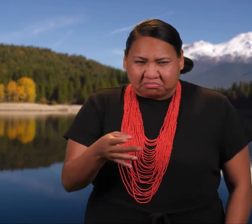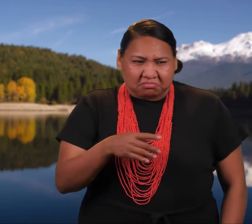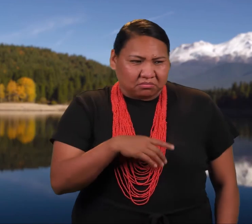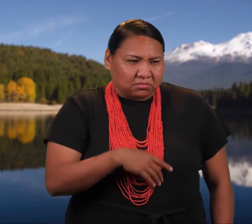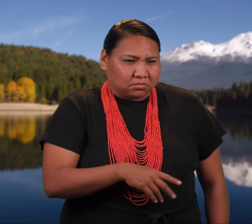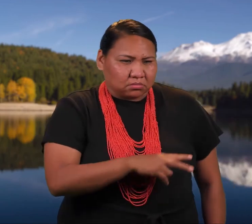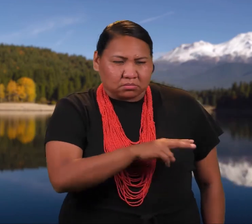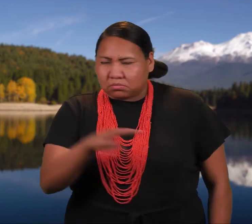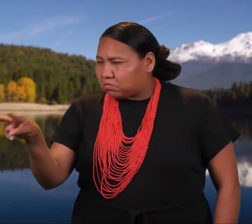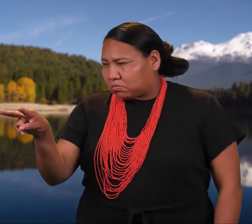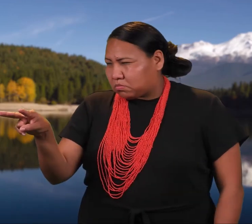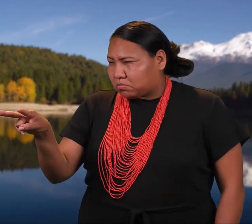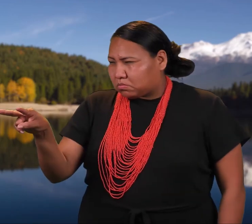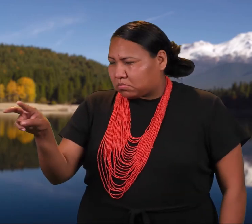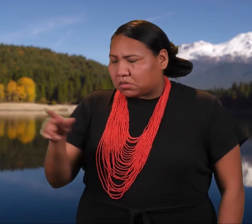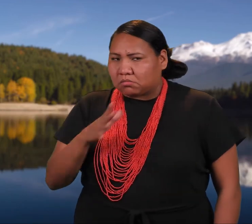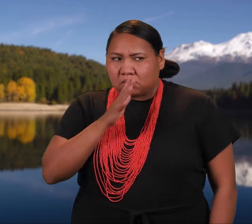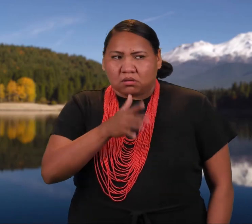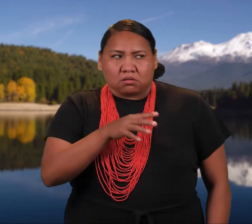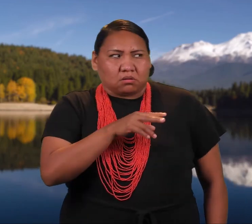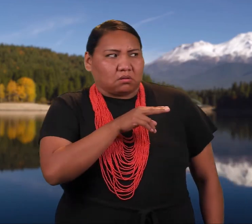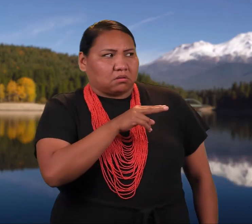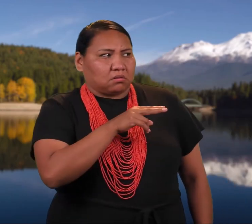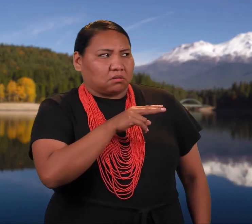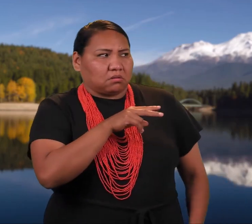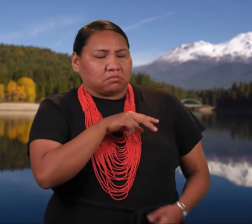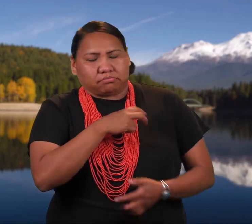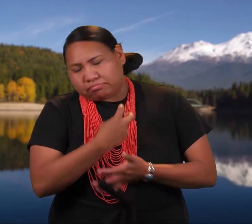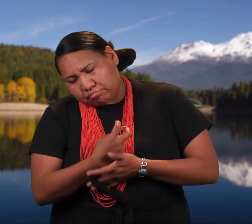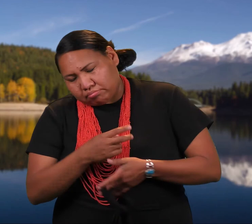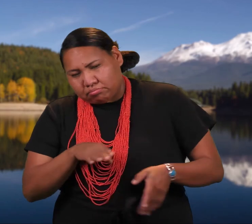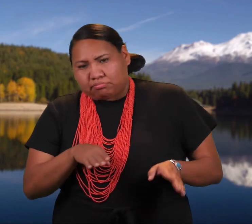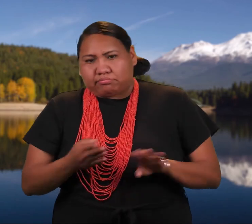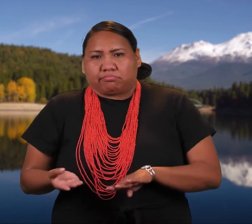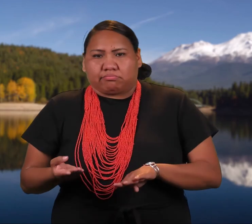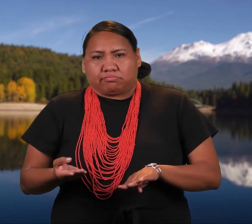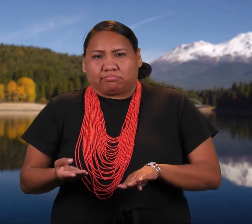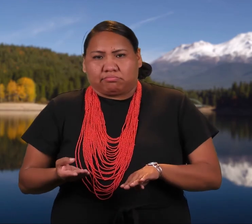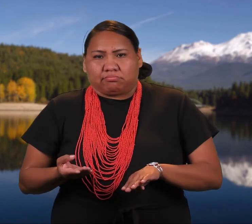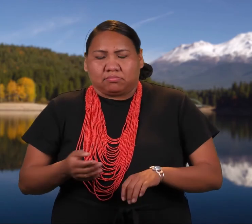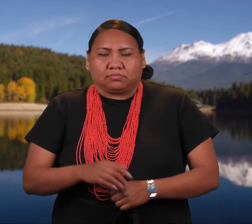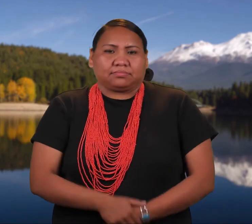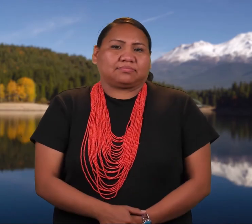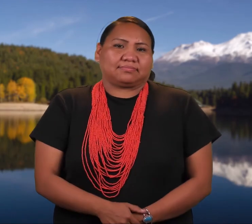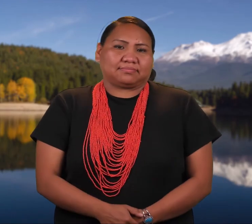sternly that she promptly fell dead. Then he cursed all the grizzlies.